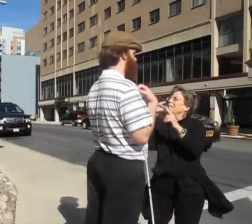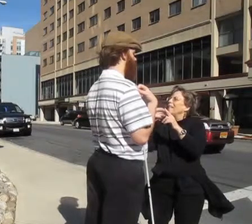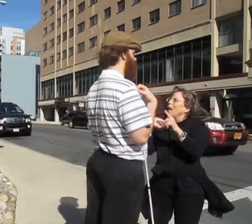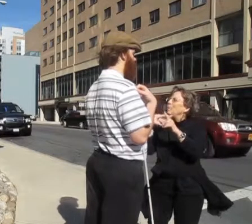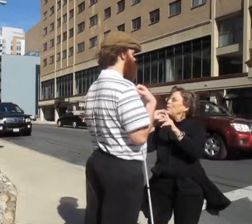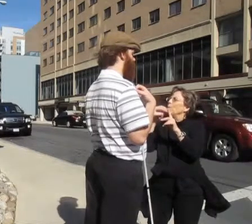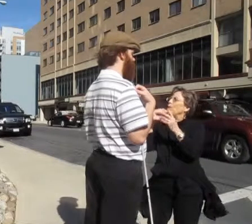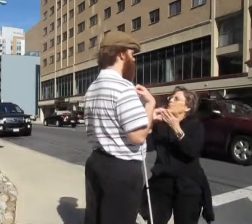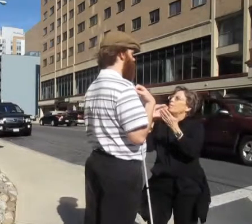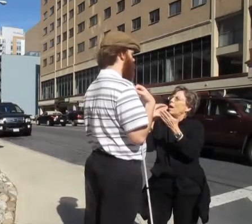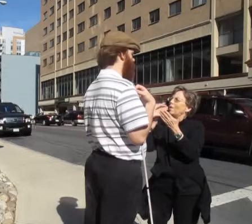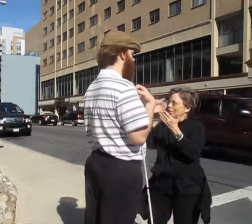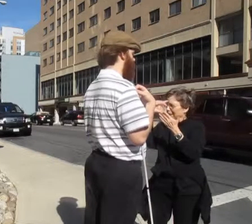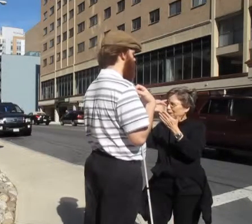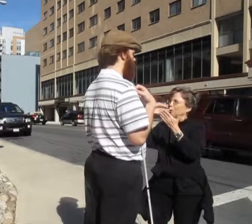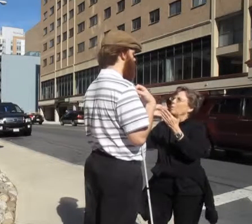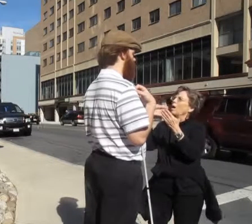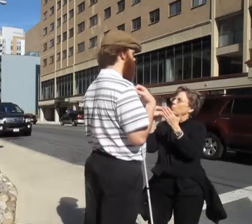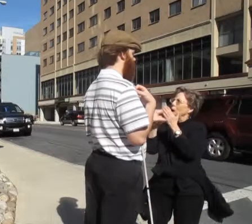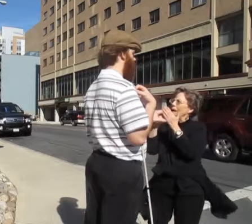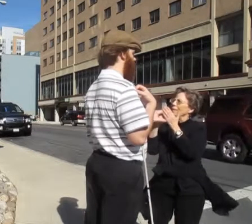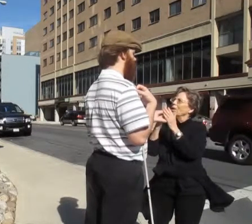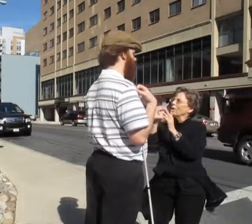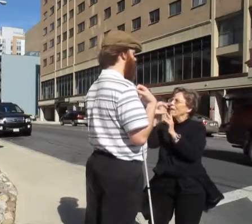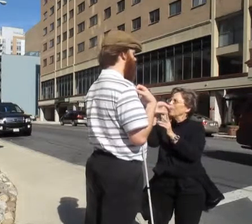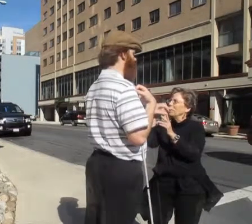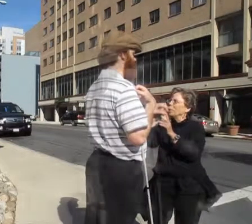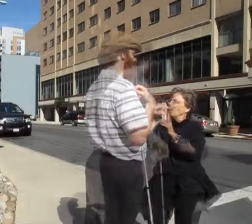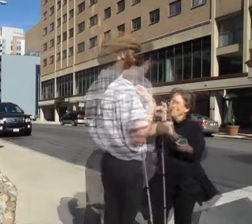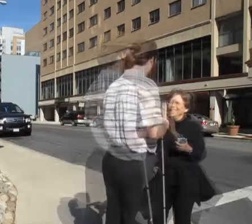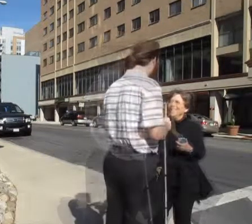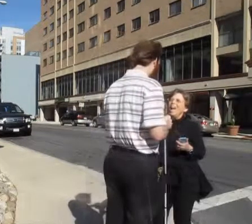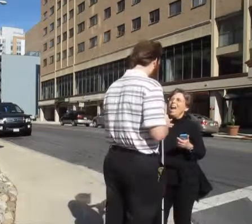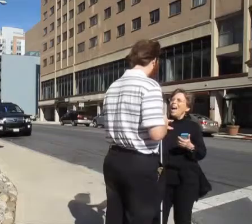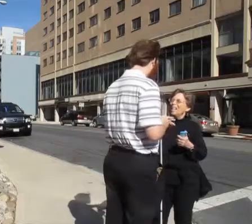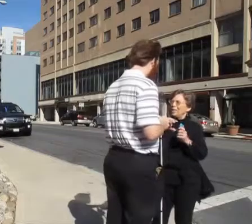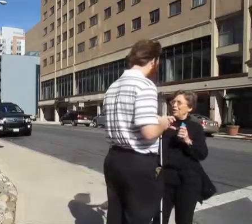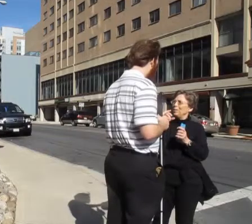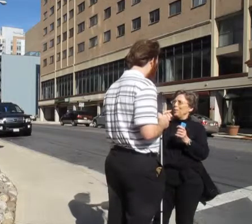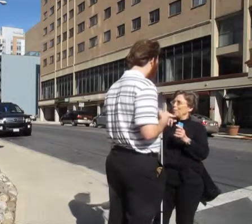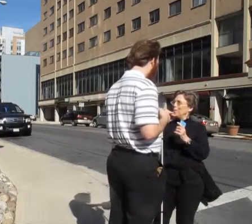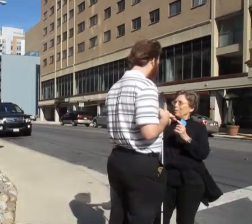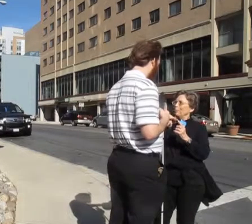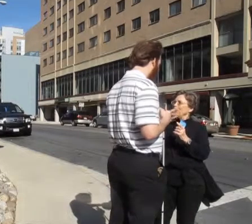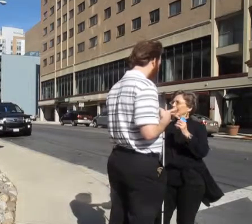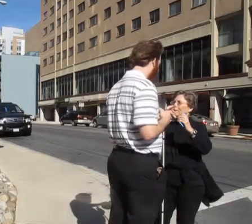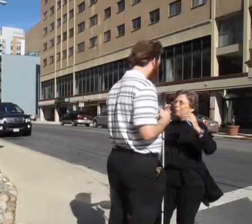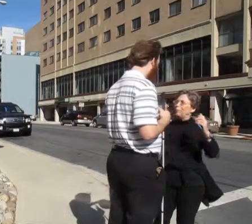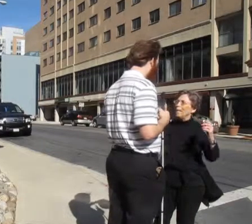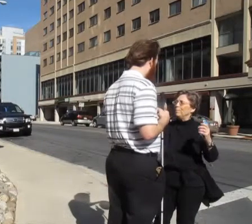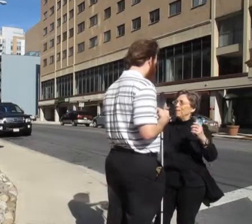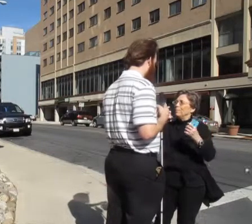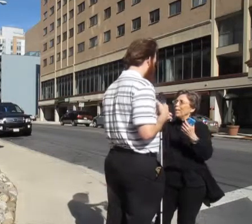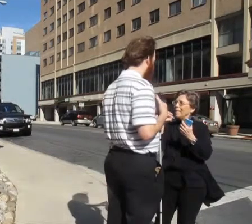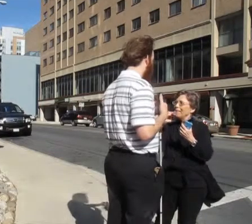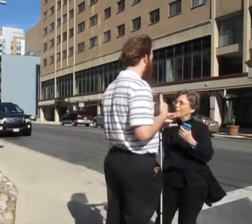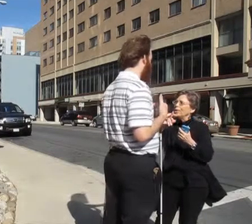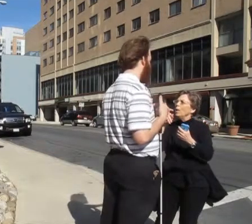tell me when you think that you've arrived on the other side. I like to do this when it's empty in my nowadays, so